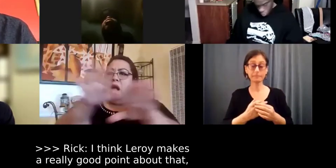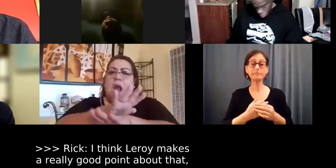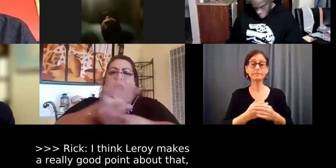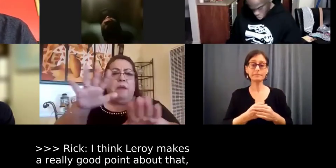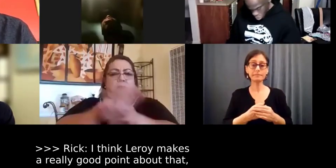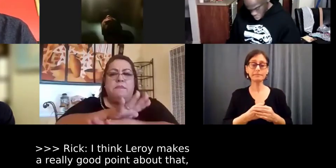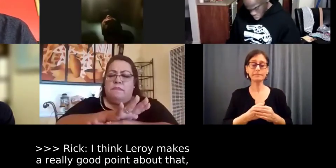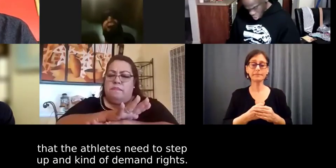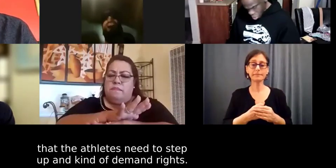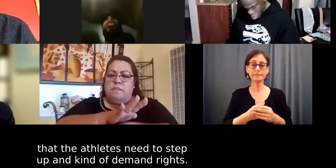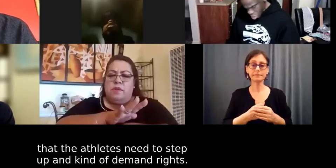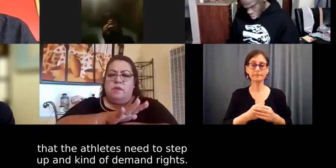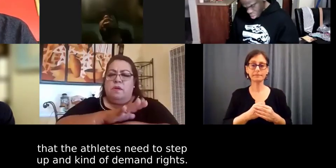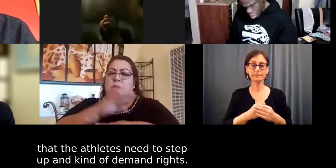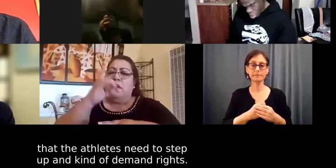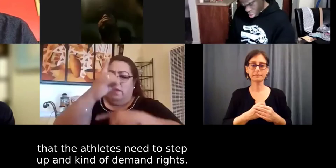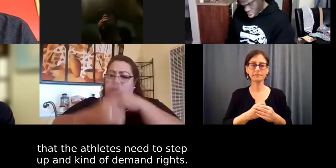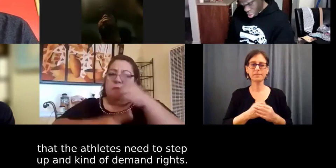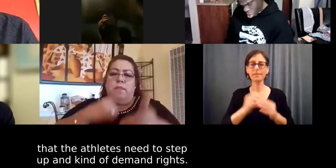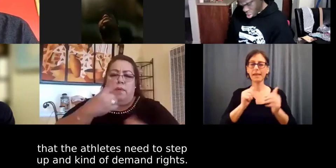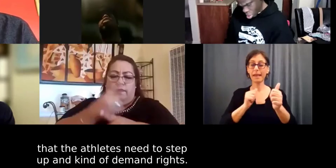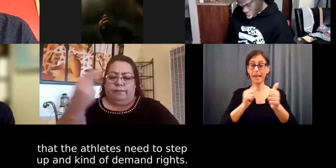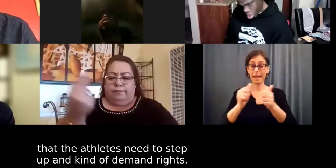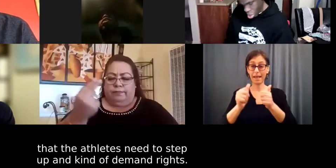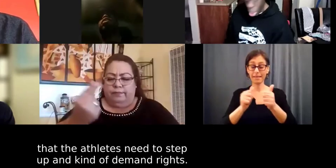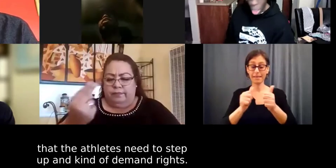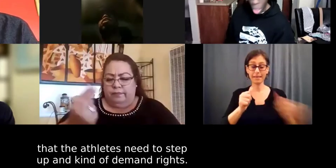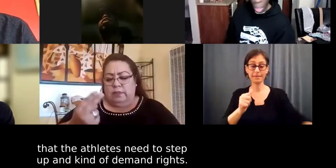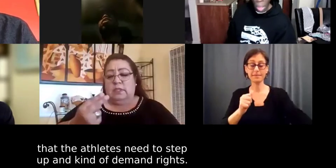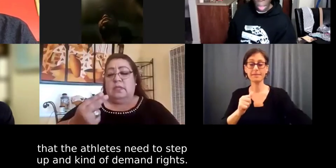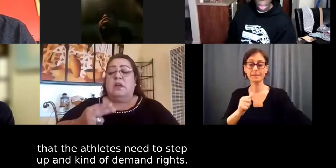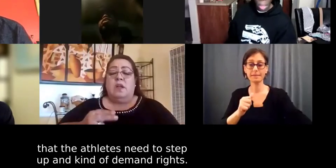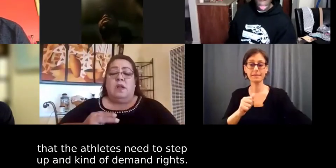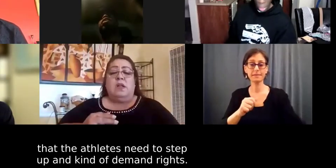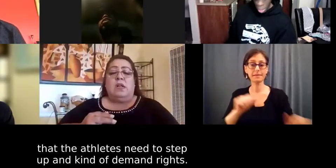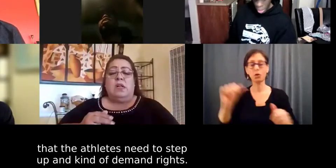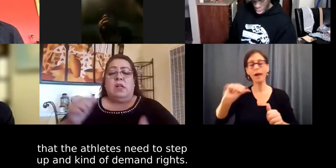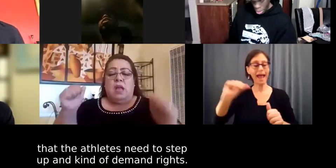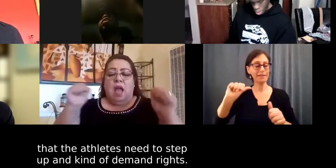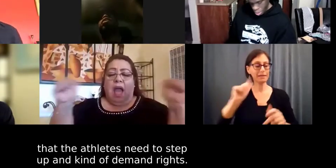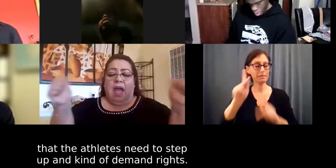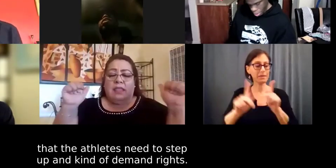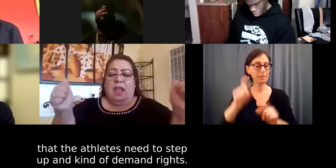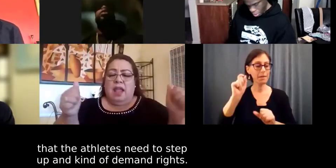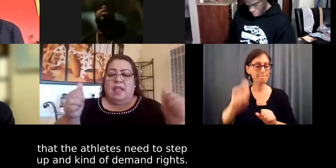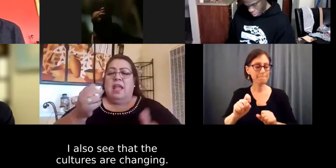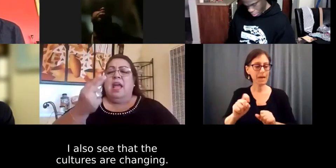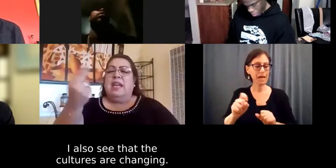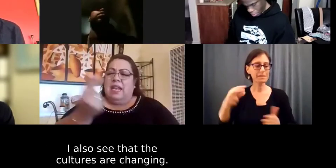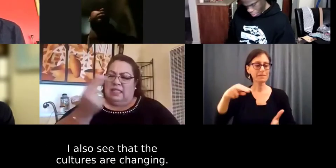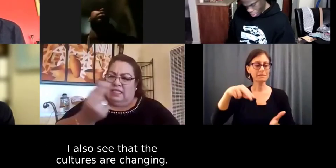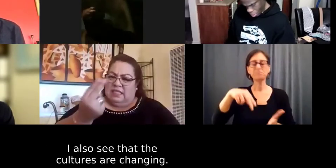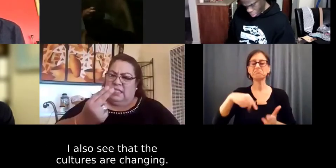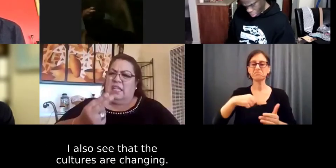did the athletes need to step up and kind of demand rights i also see